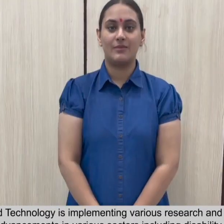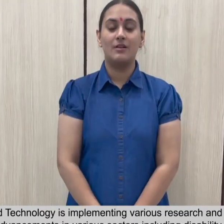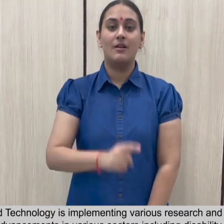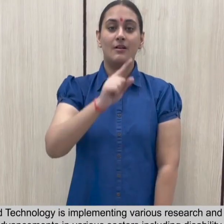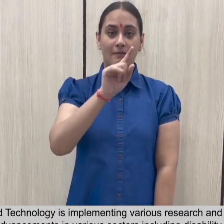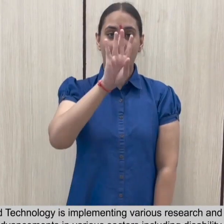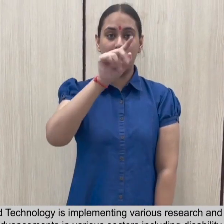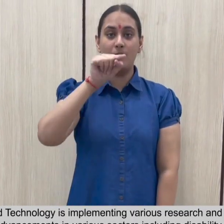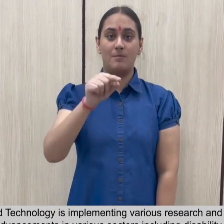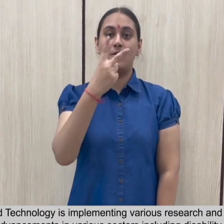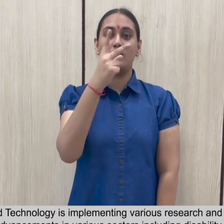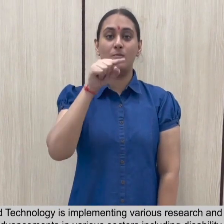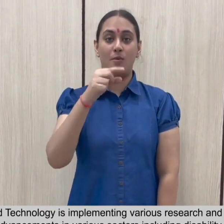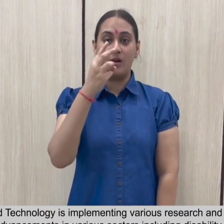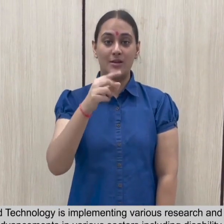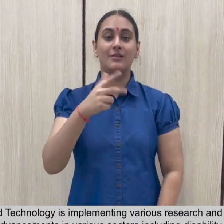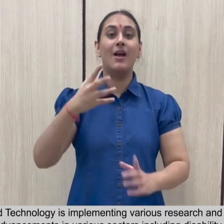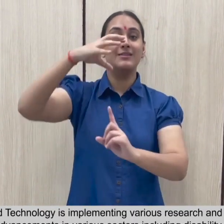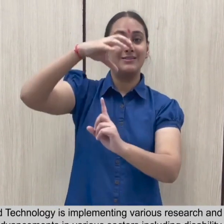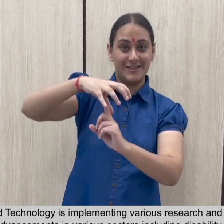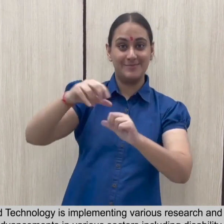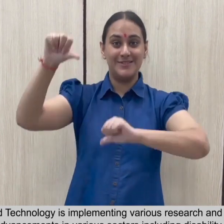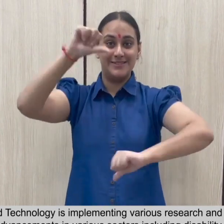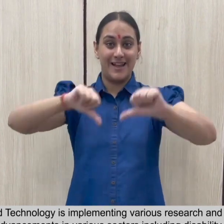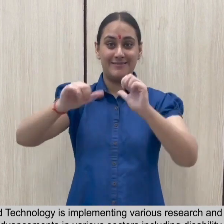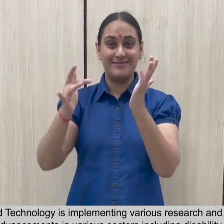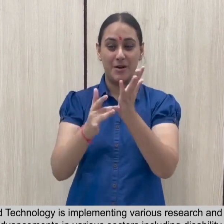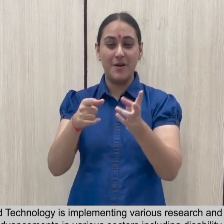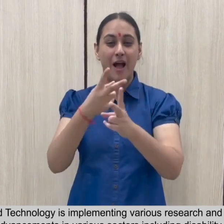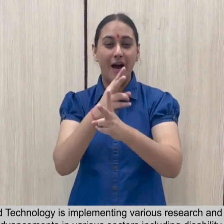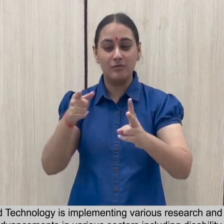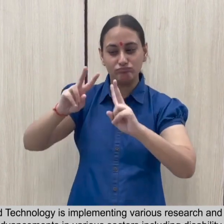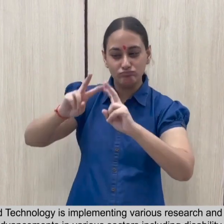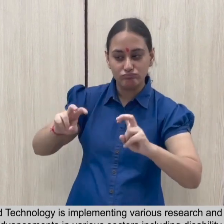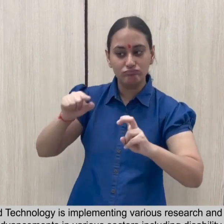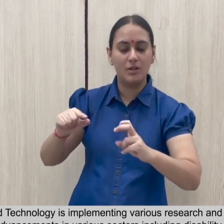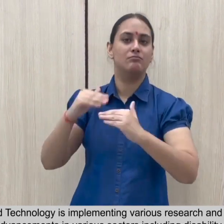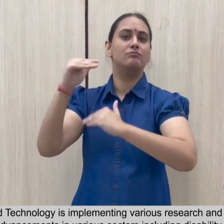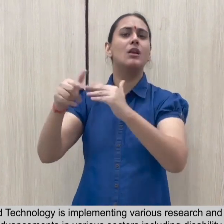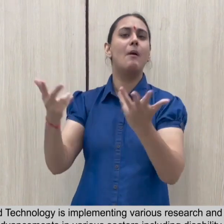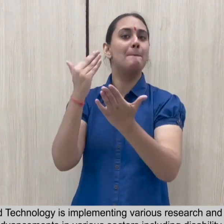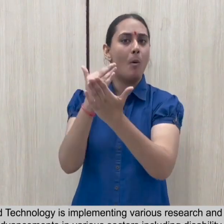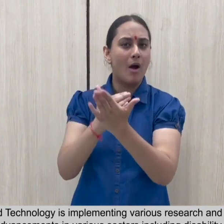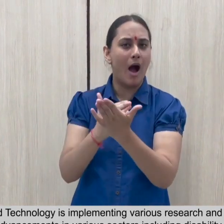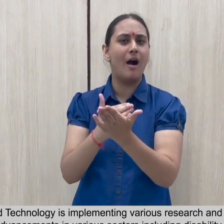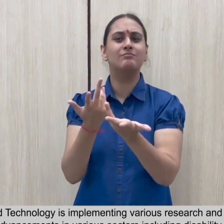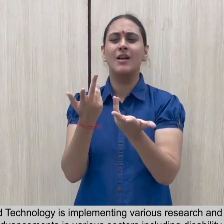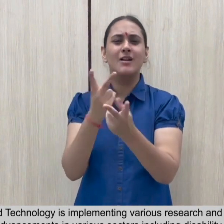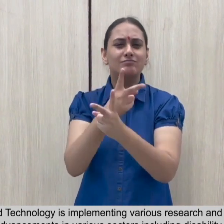14.3 Department of Science and Technology is implementing various research